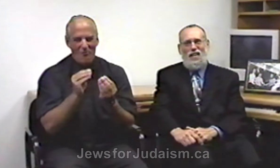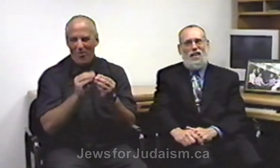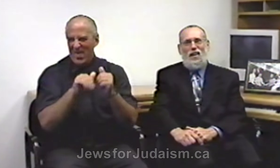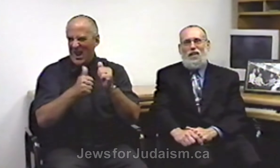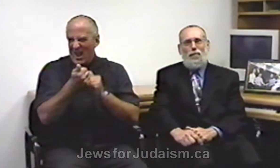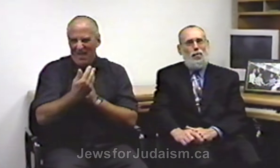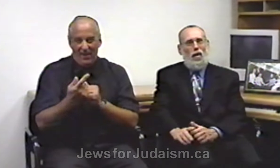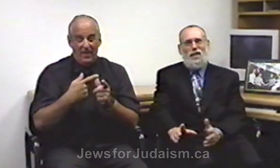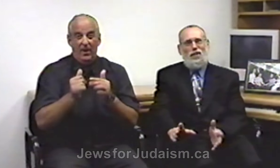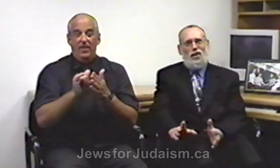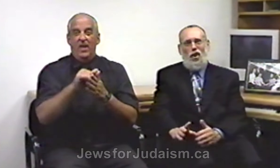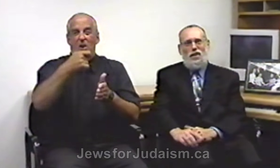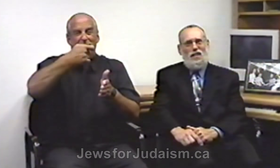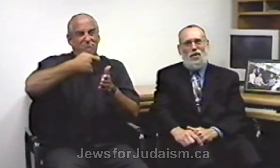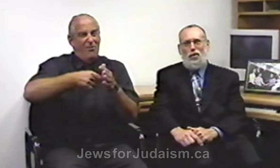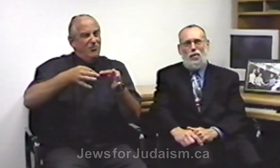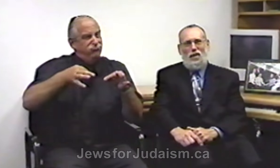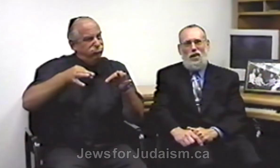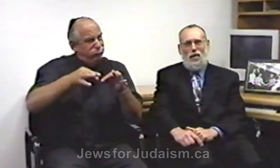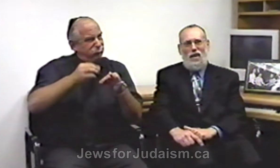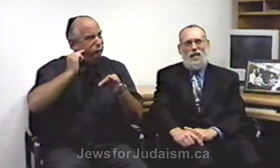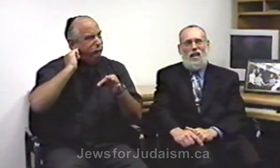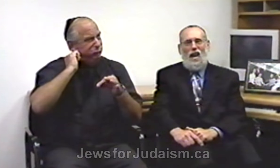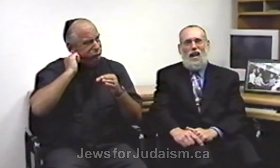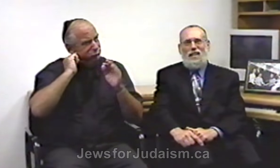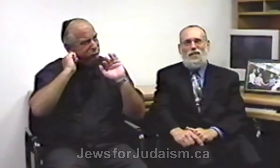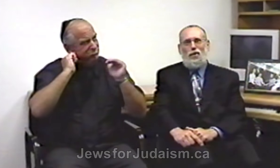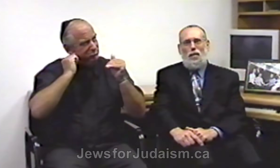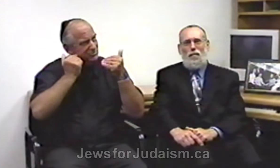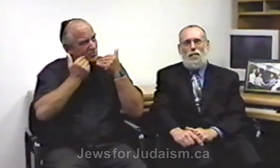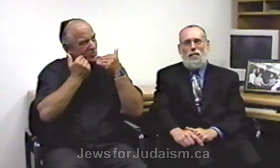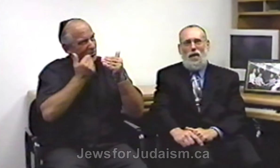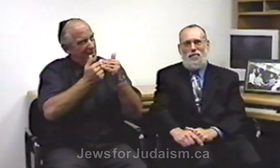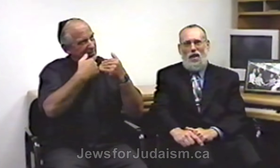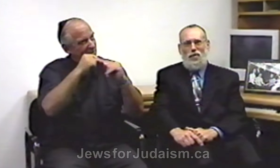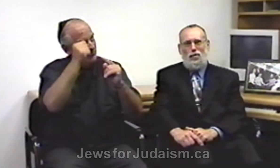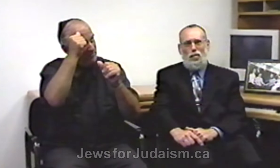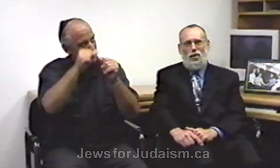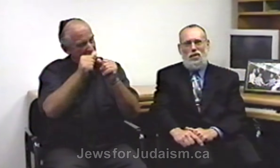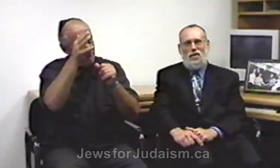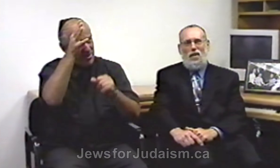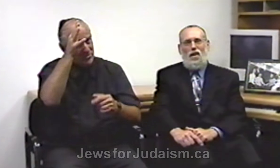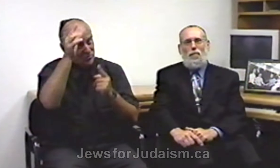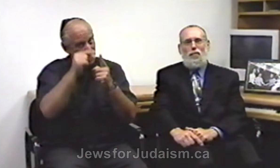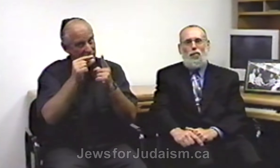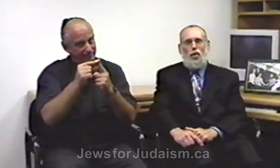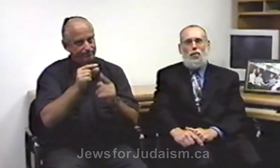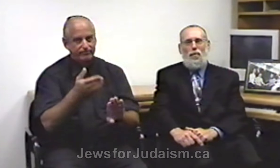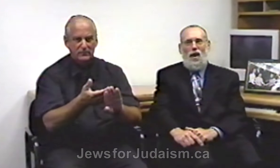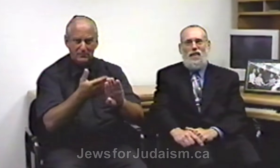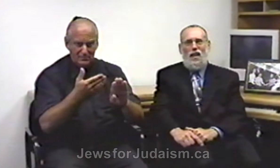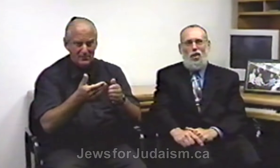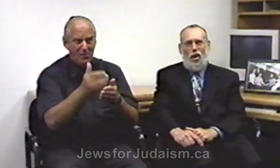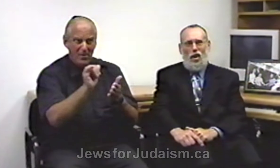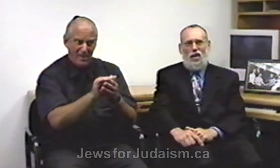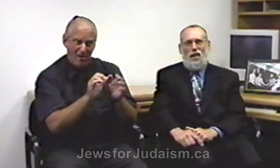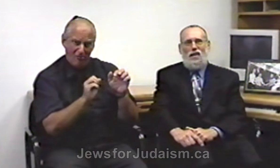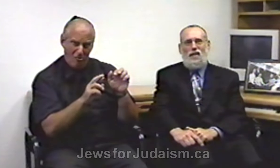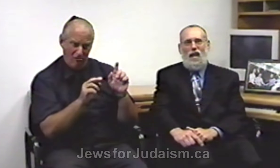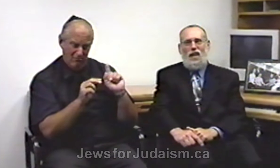the price of the car sounded really great and I can still remember my father's words before you buy that car take